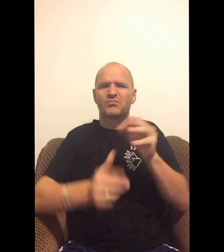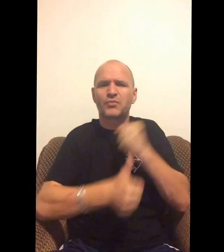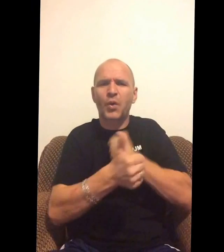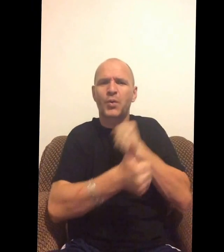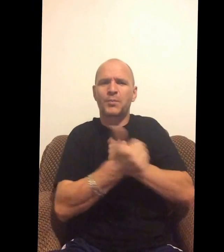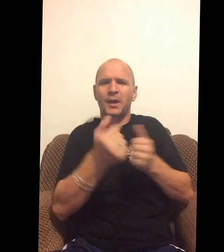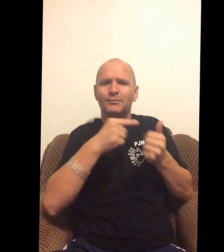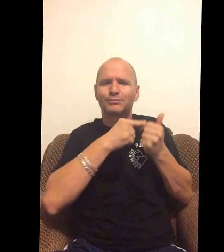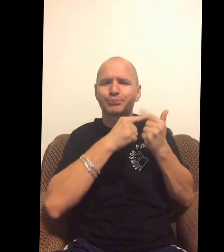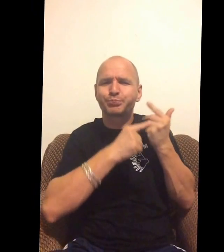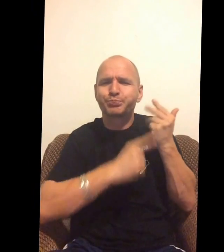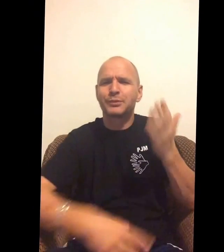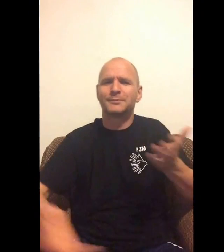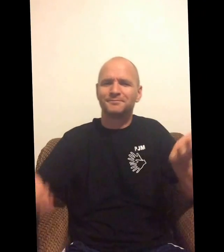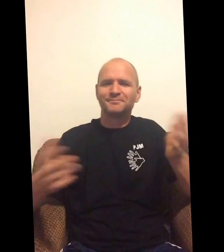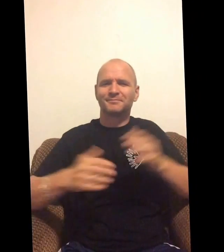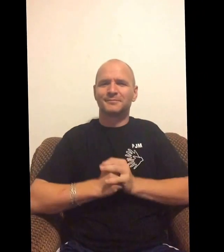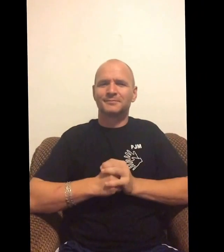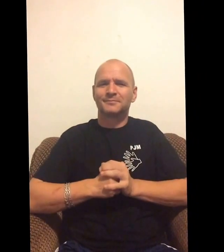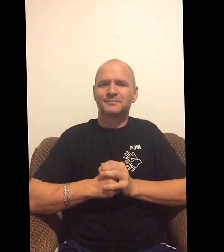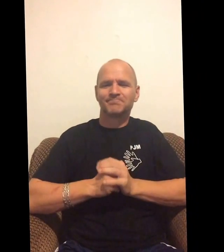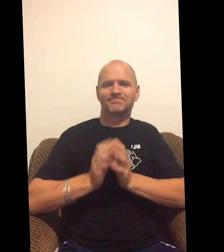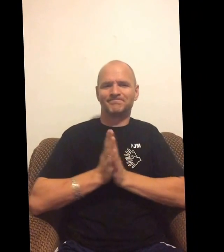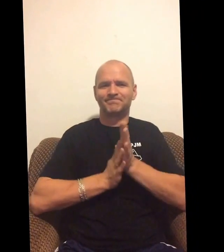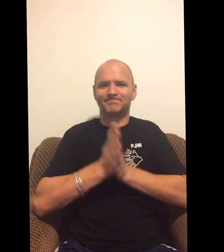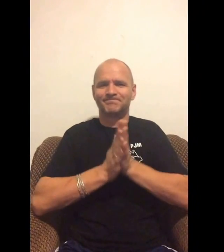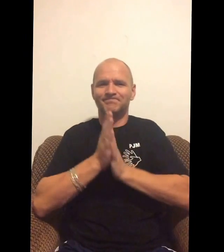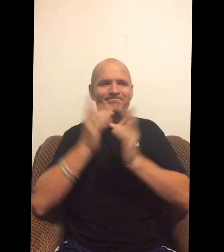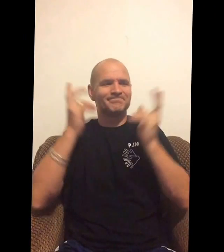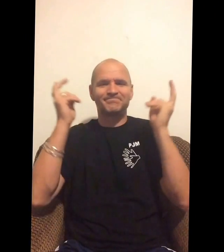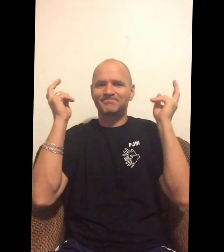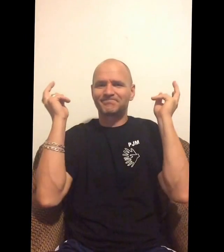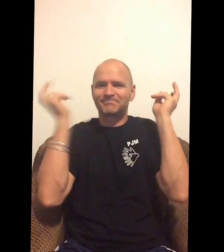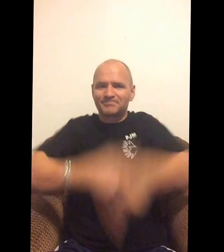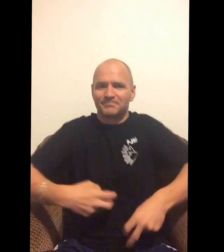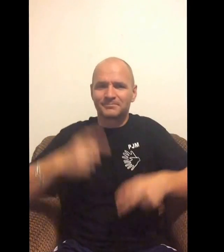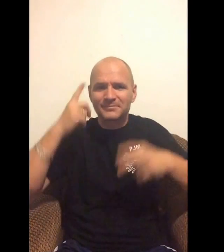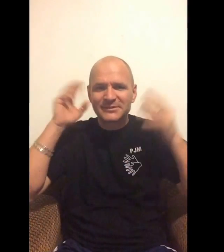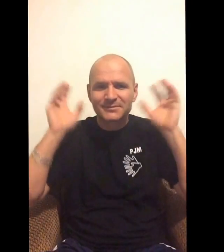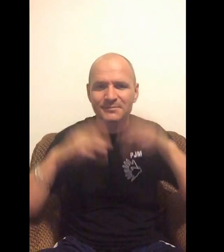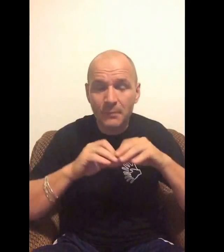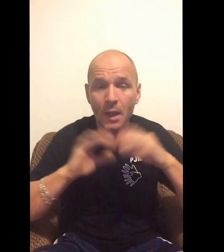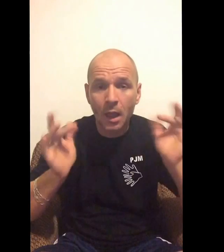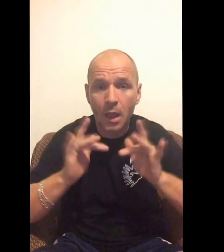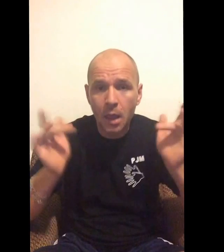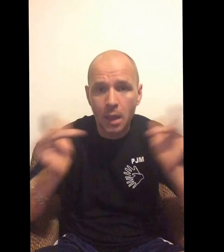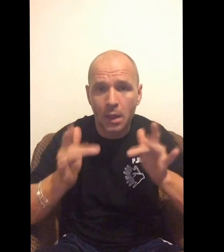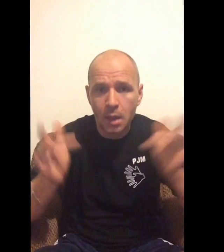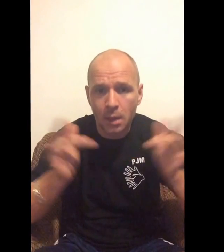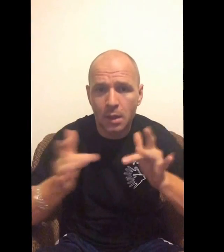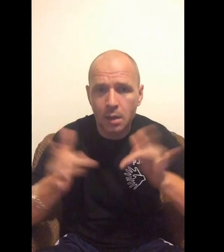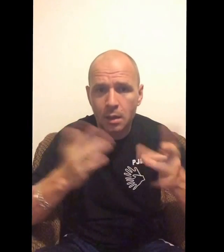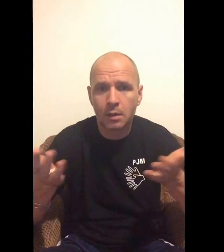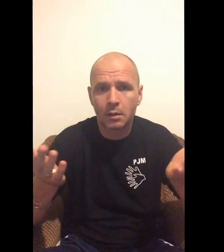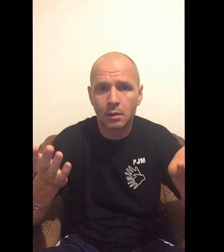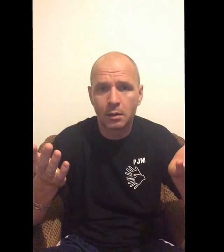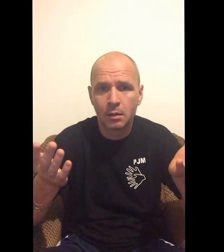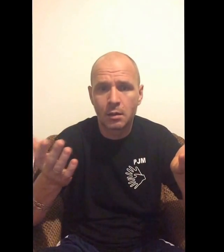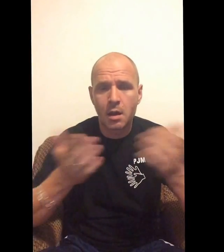I'm going to try to again.